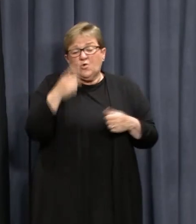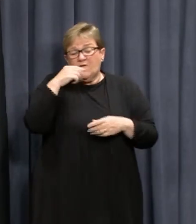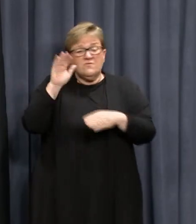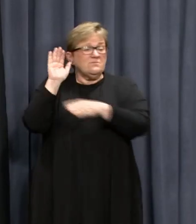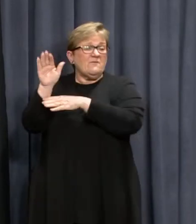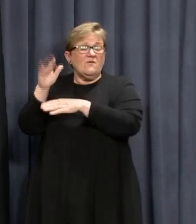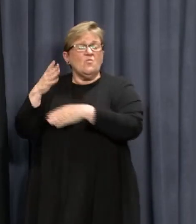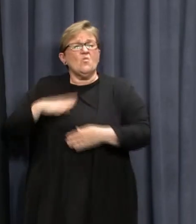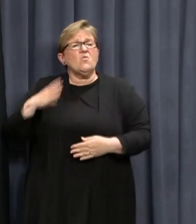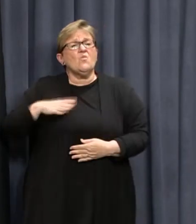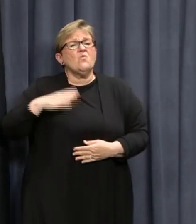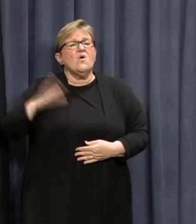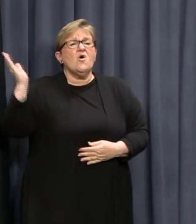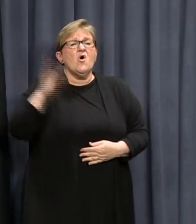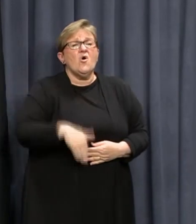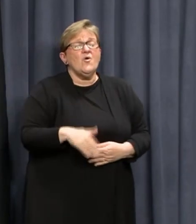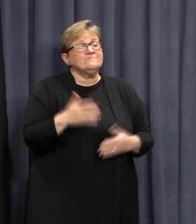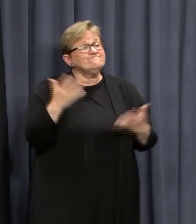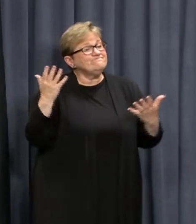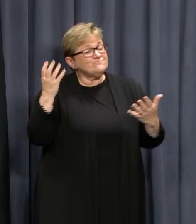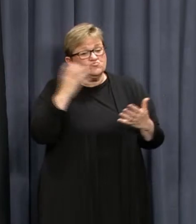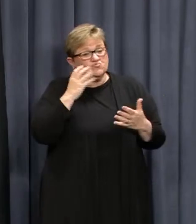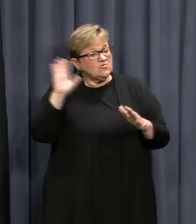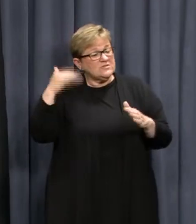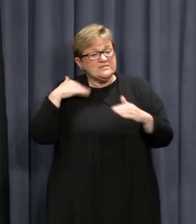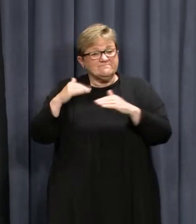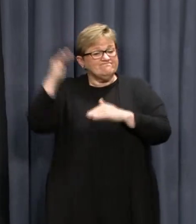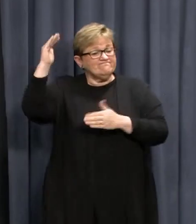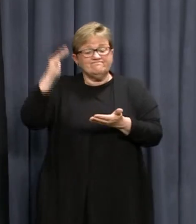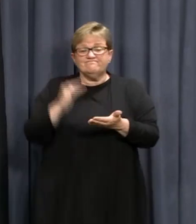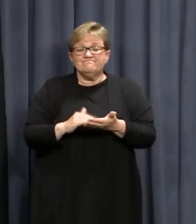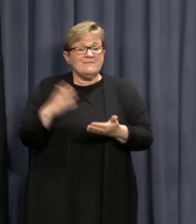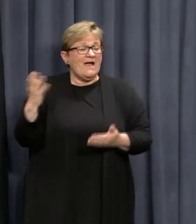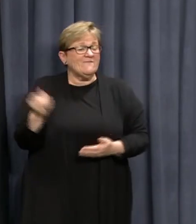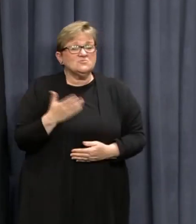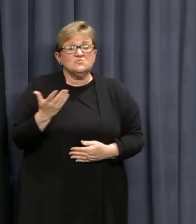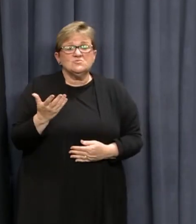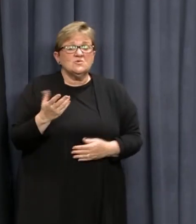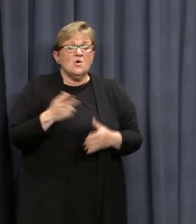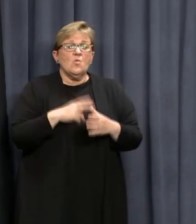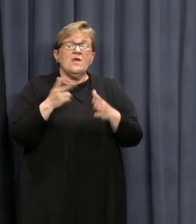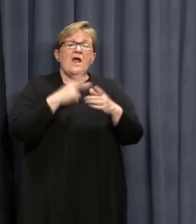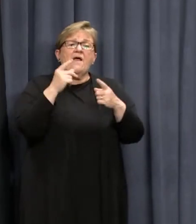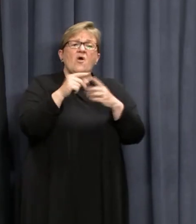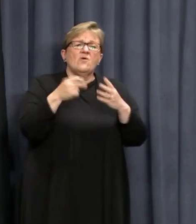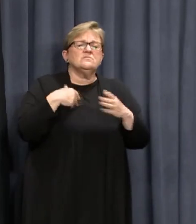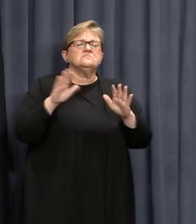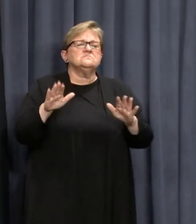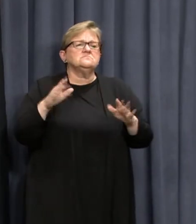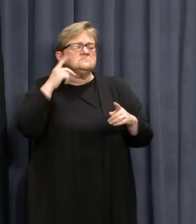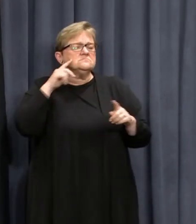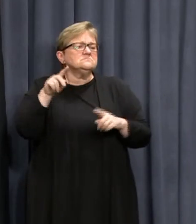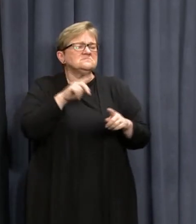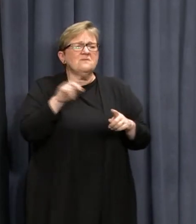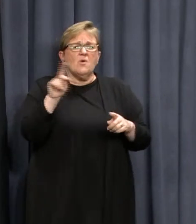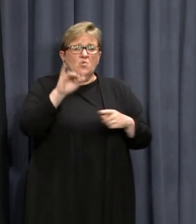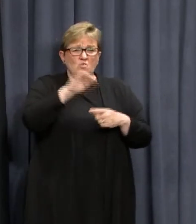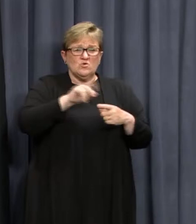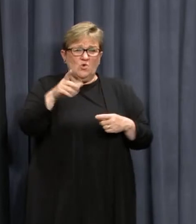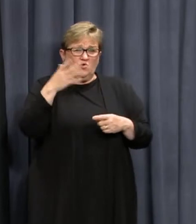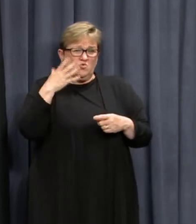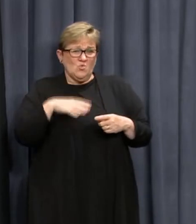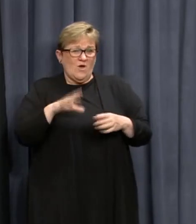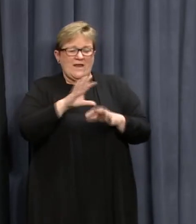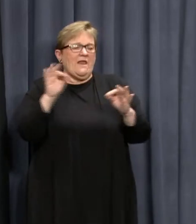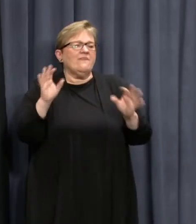overseas who want to come back to Australia. But that's what we have to do. In terms of other options, we'll review other options. But whichever option you